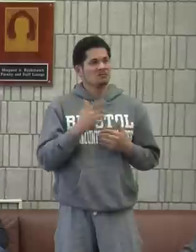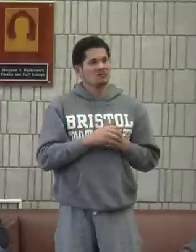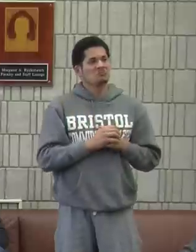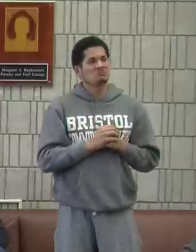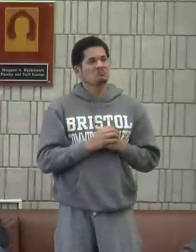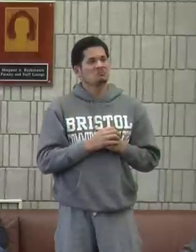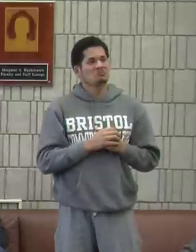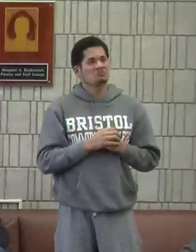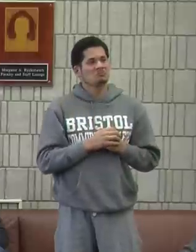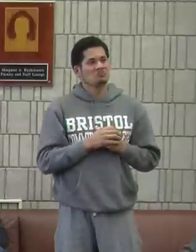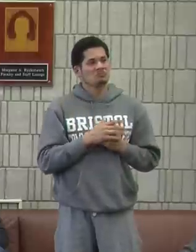Let's see, what else?